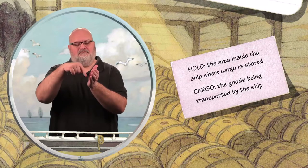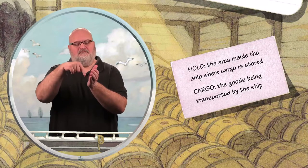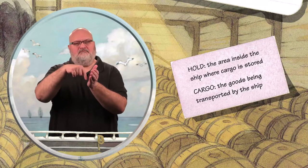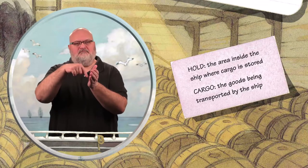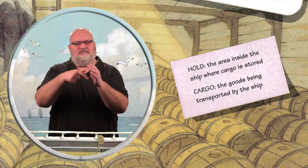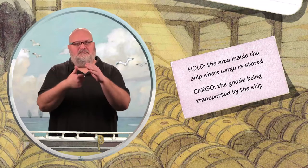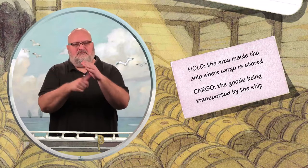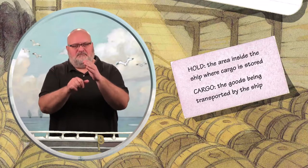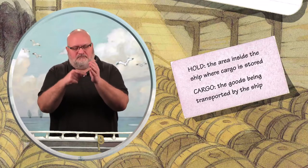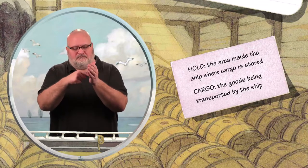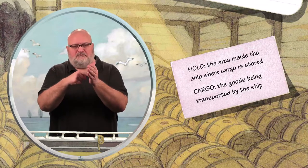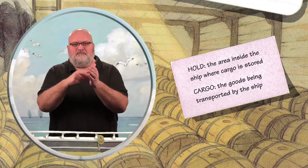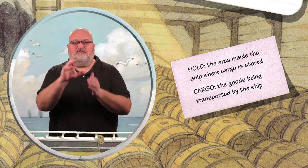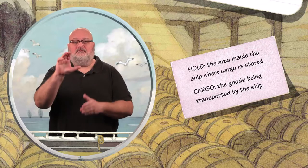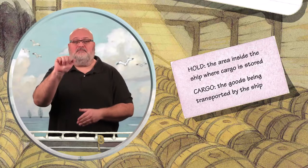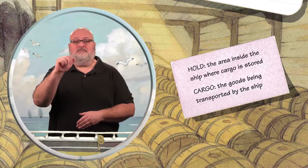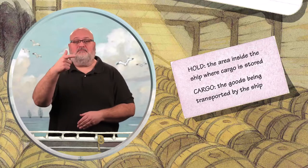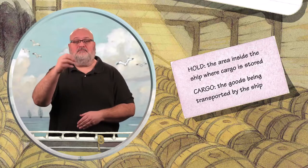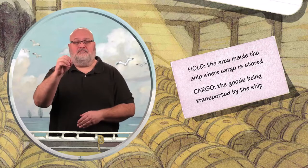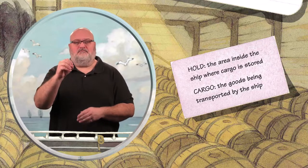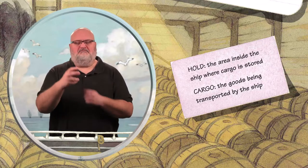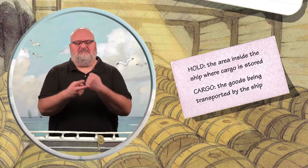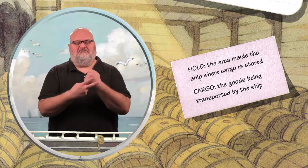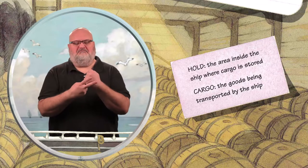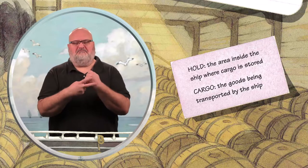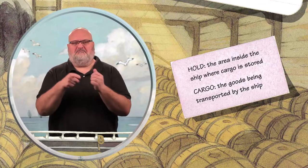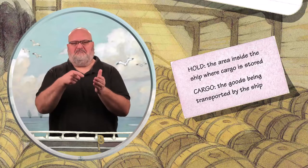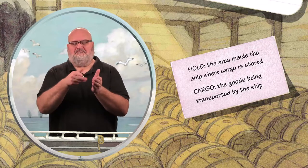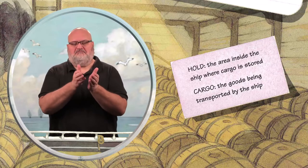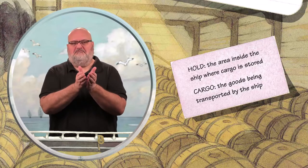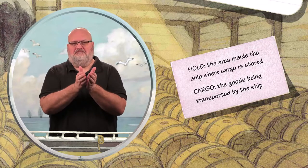The area inside the ship where cargo is stored.